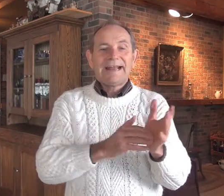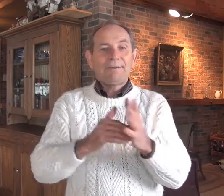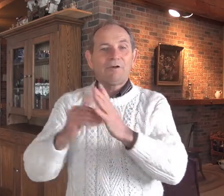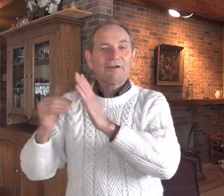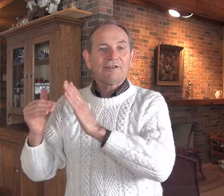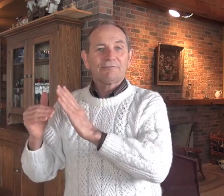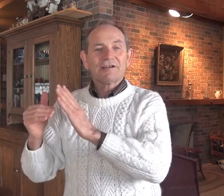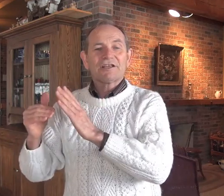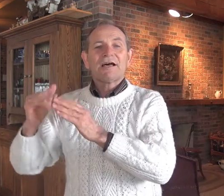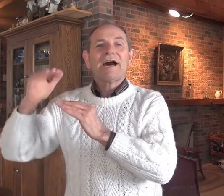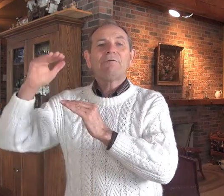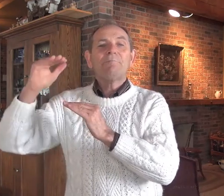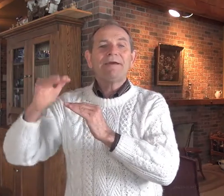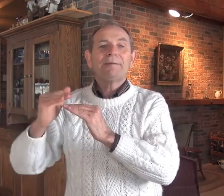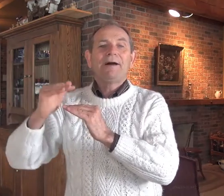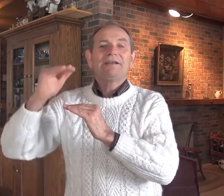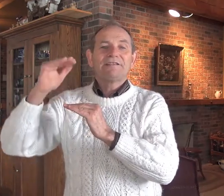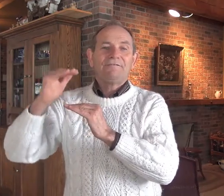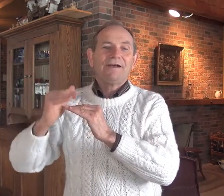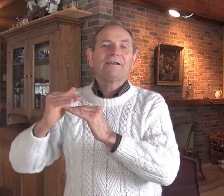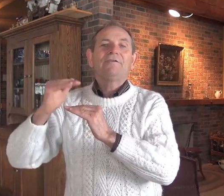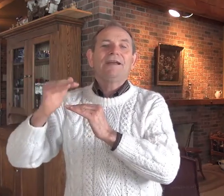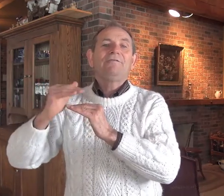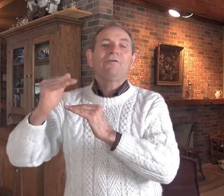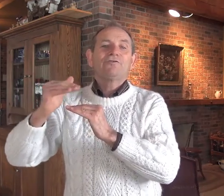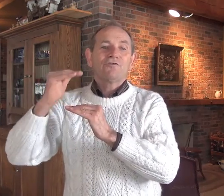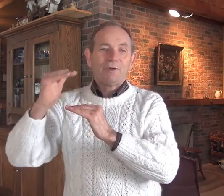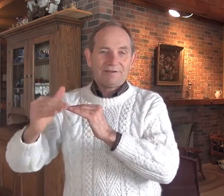And then we look at the threats. That's how do we minimize the effect of any future threats.